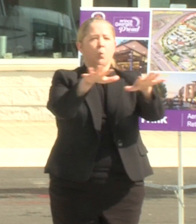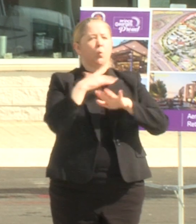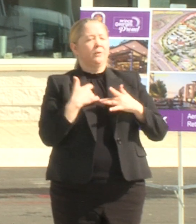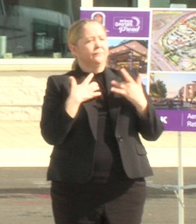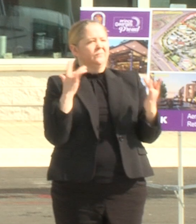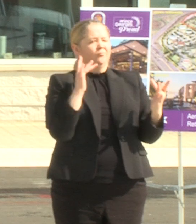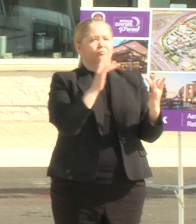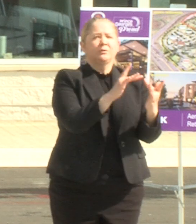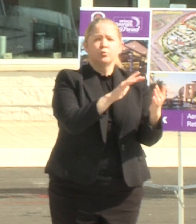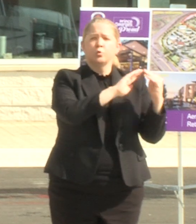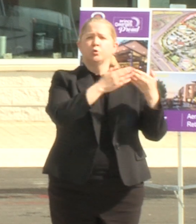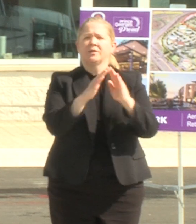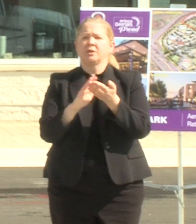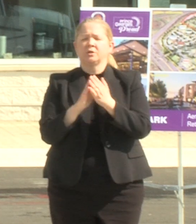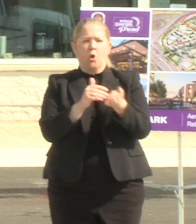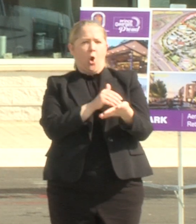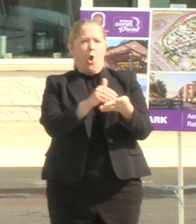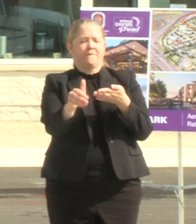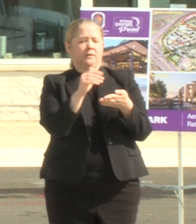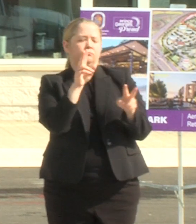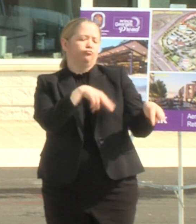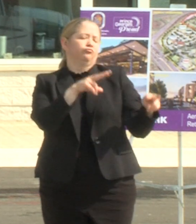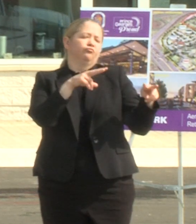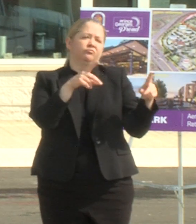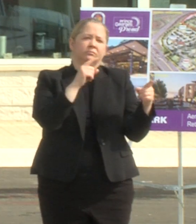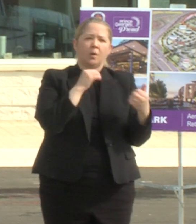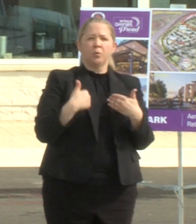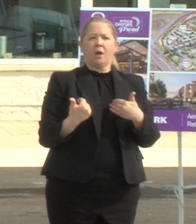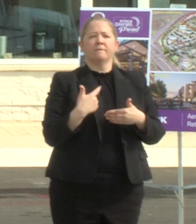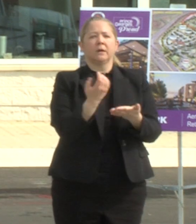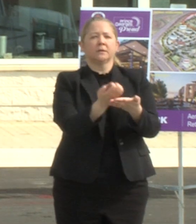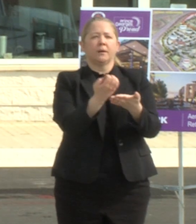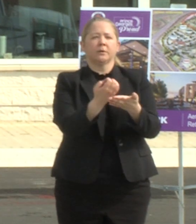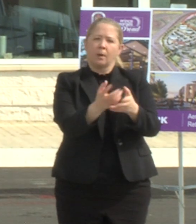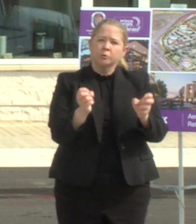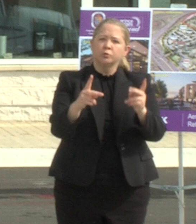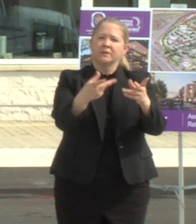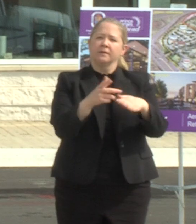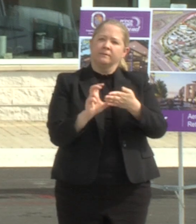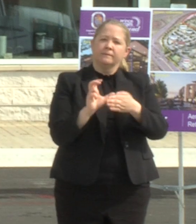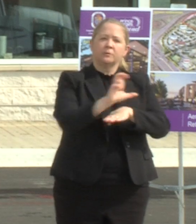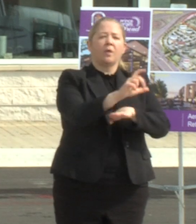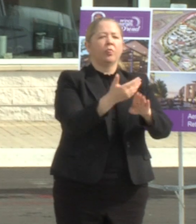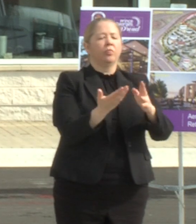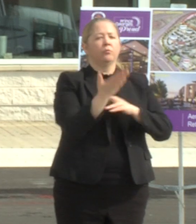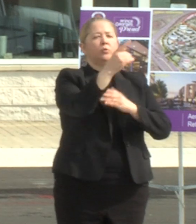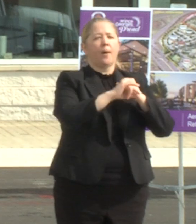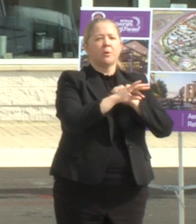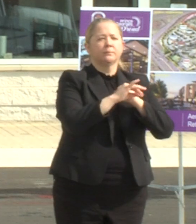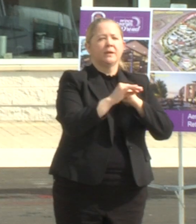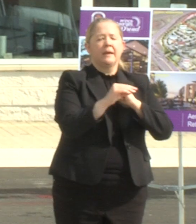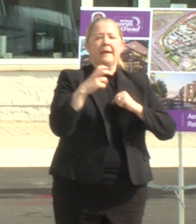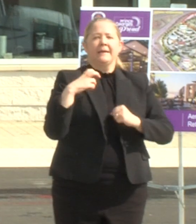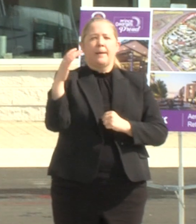overlooked in a profound way and bring significant economic opportunities and investments to those communities through commercial development capital